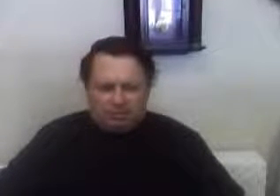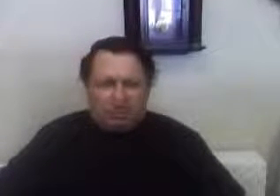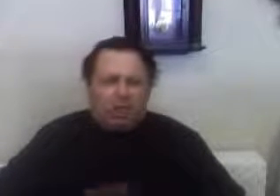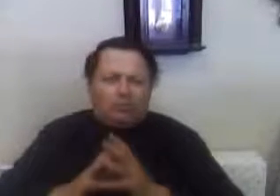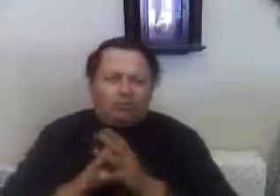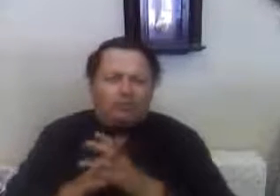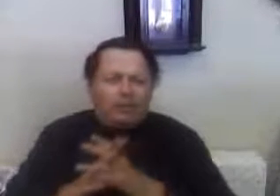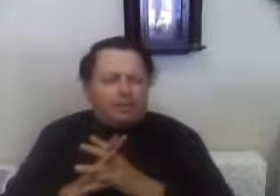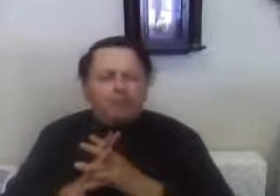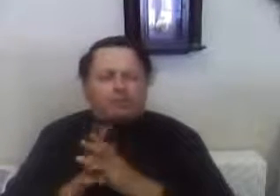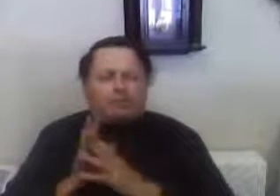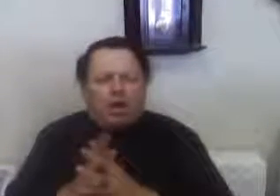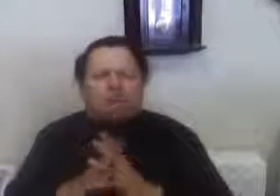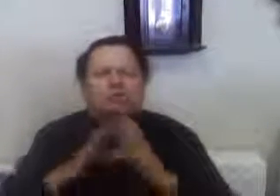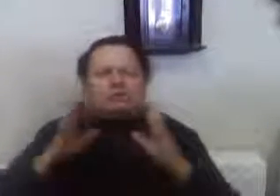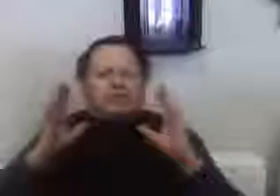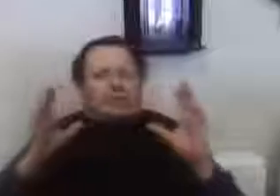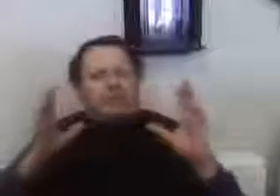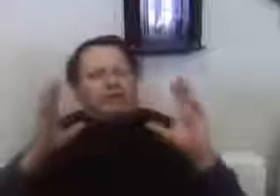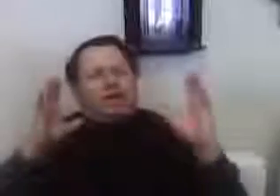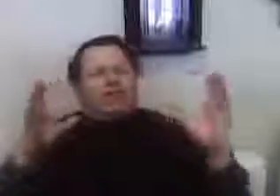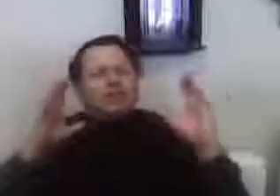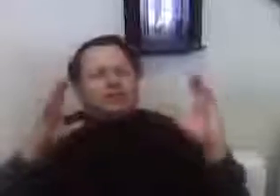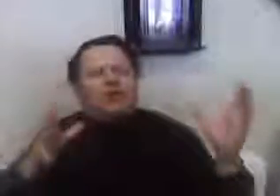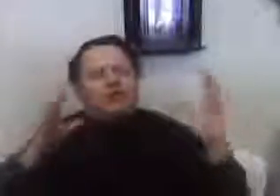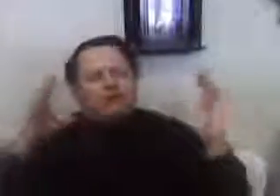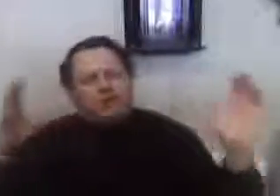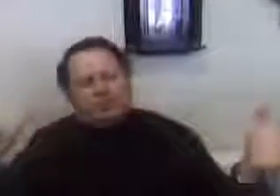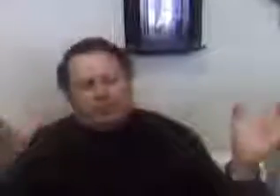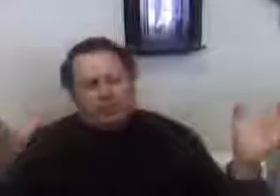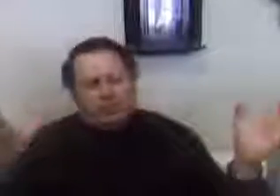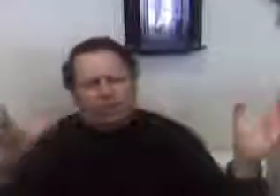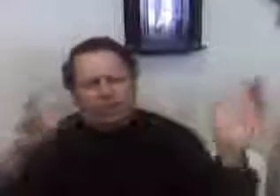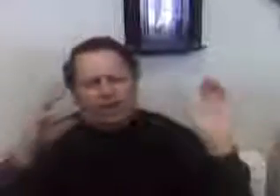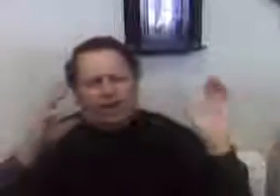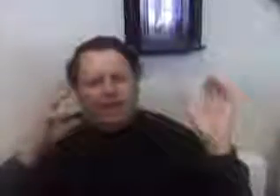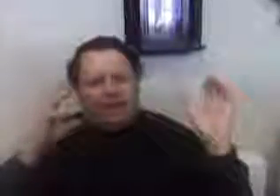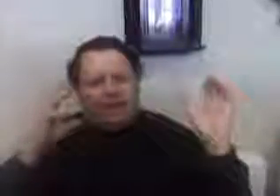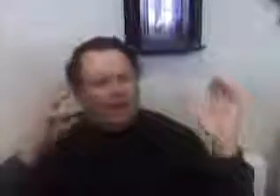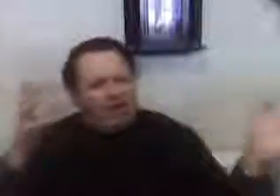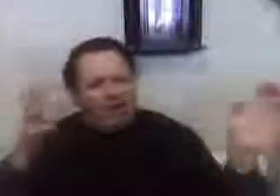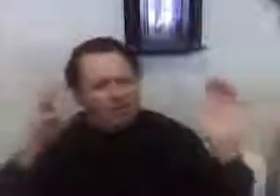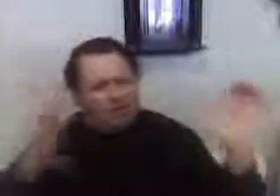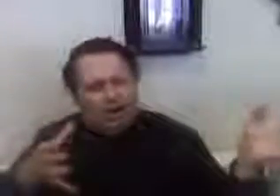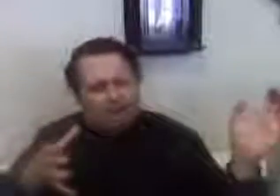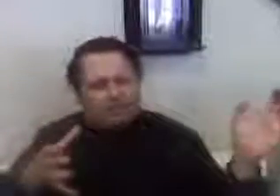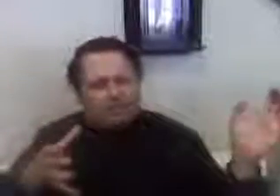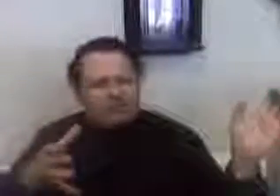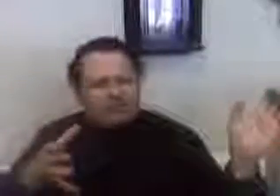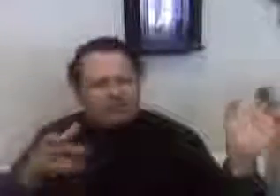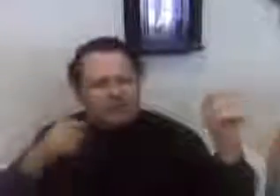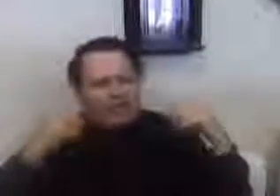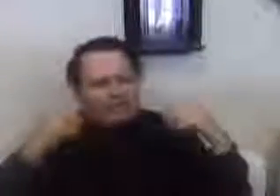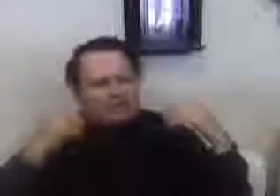So people don't think of the Soviet Union and Karl Marx as